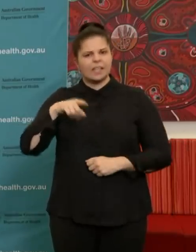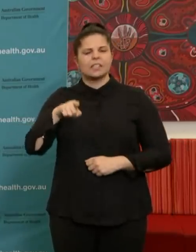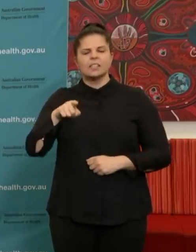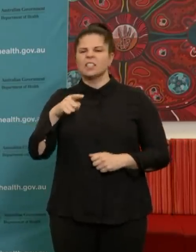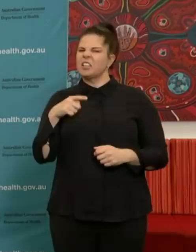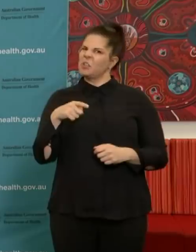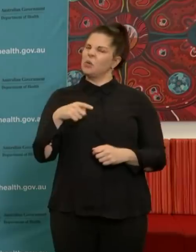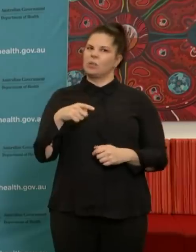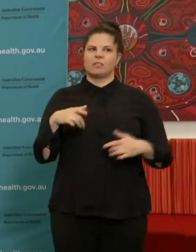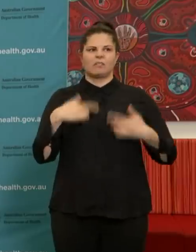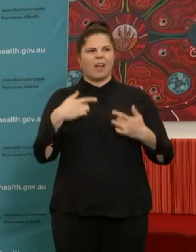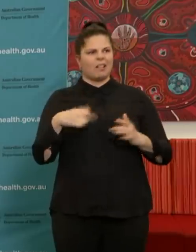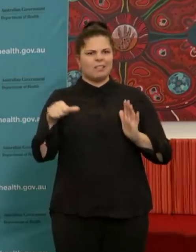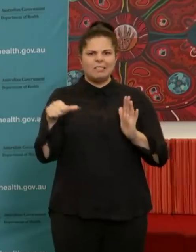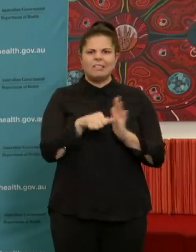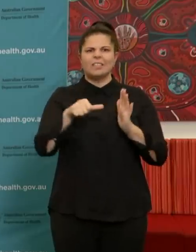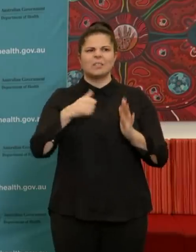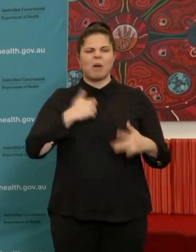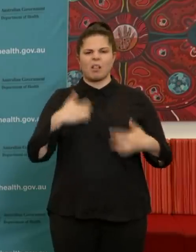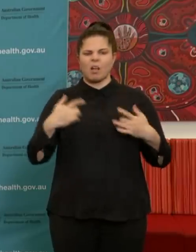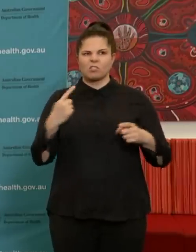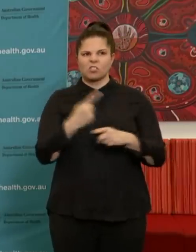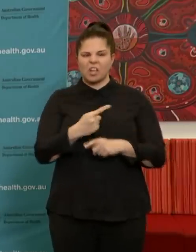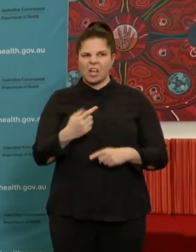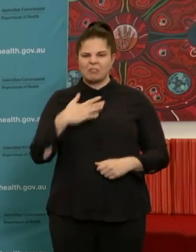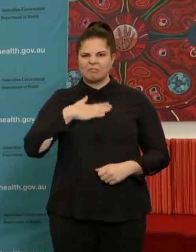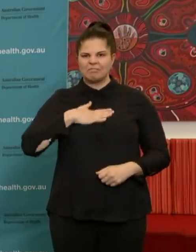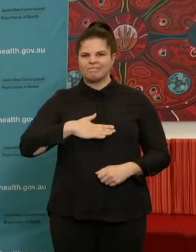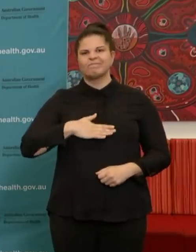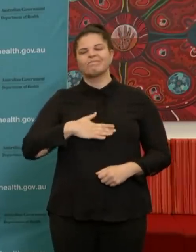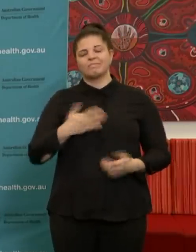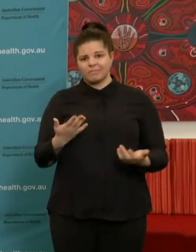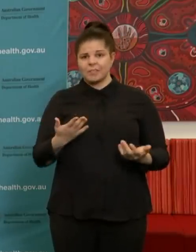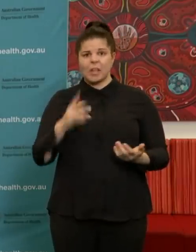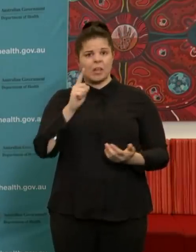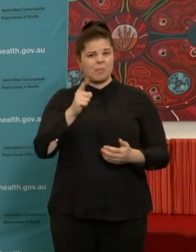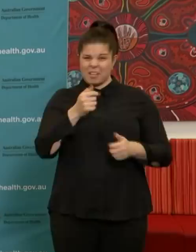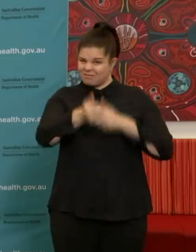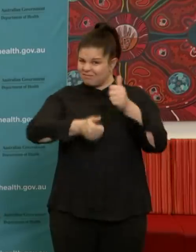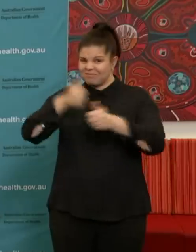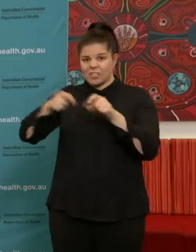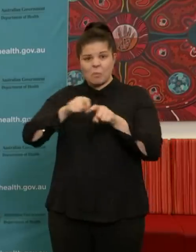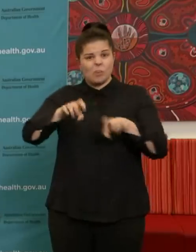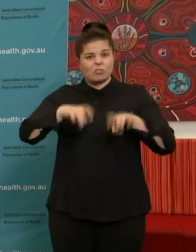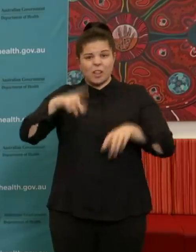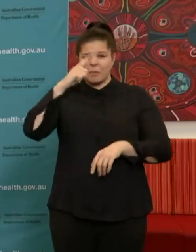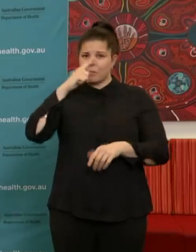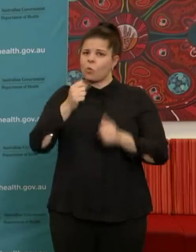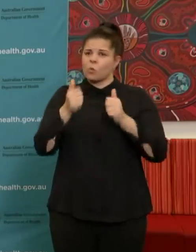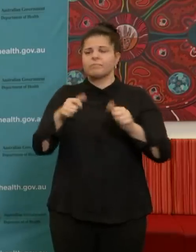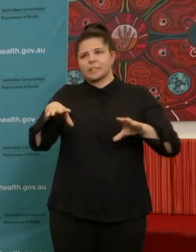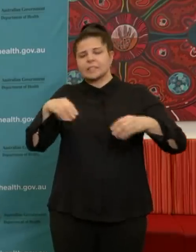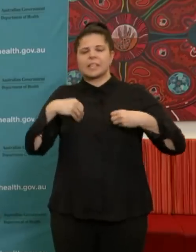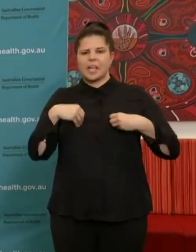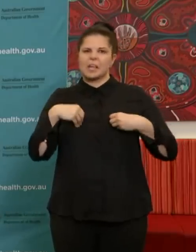very, very tough and I think it's incredible and extraordinary how Australians have embraced these different